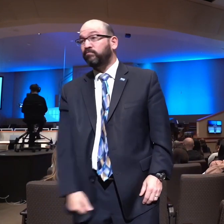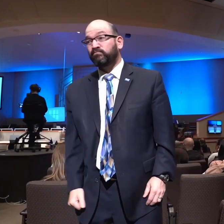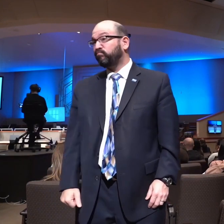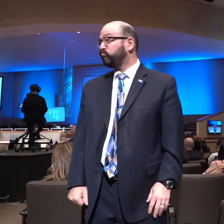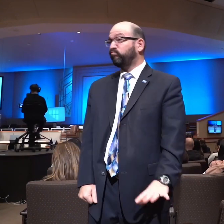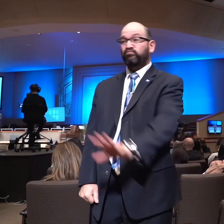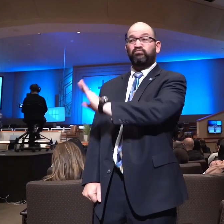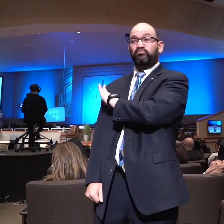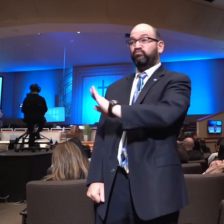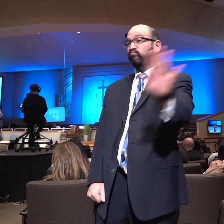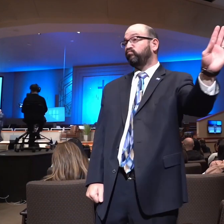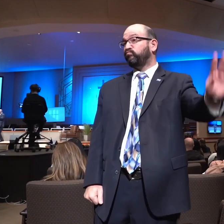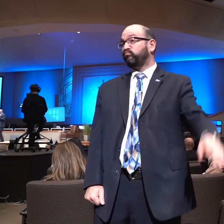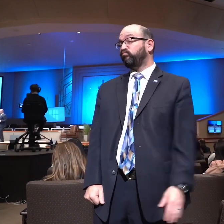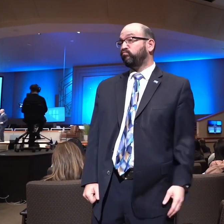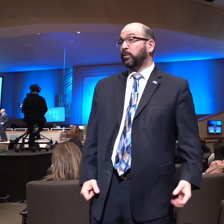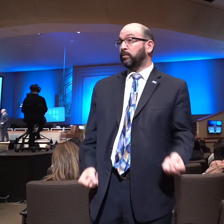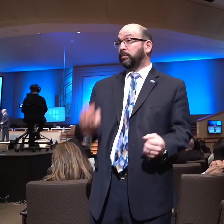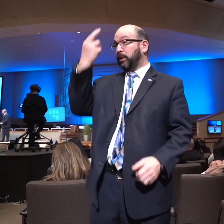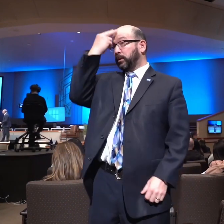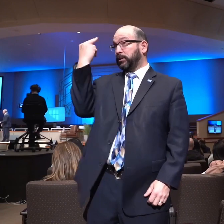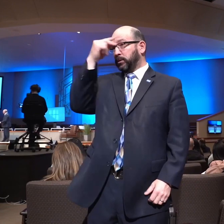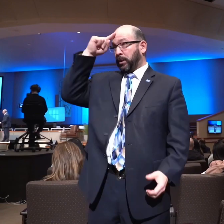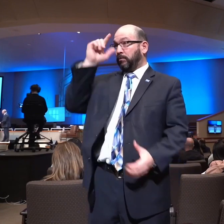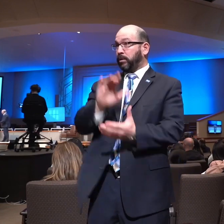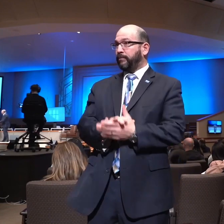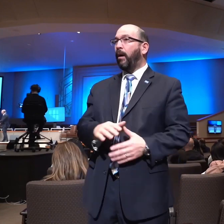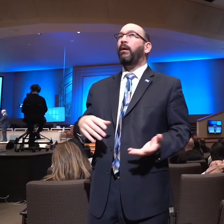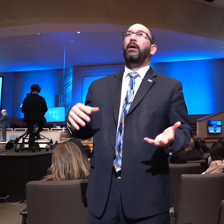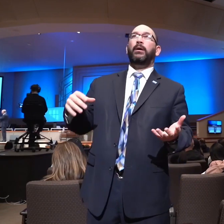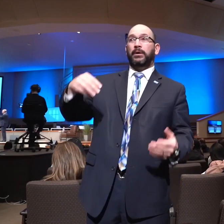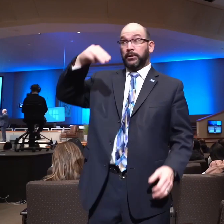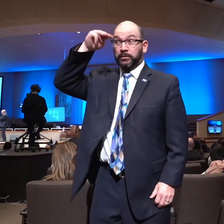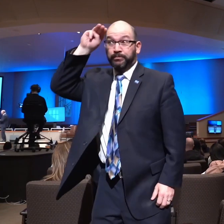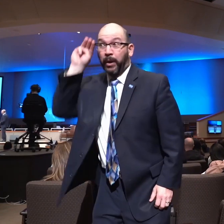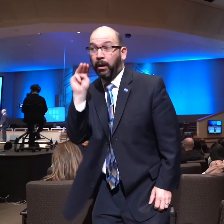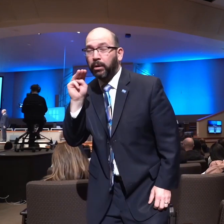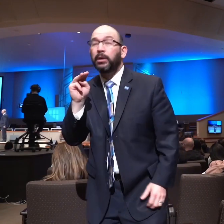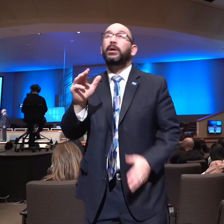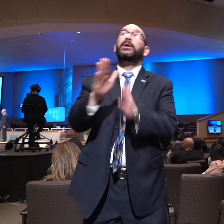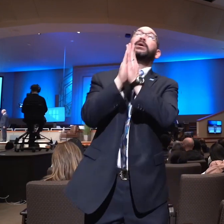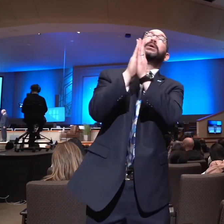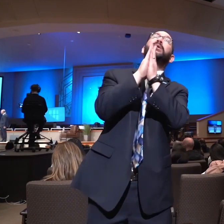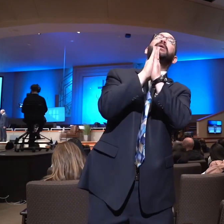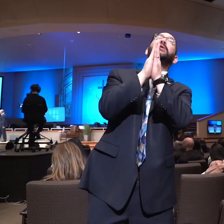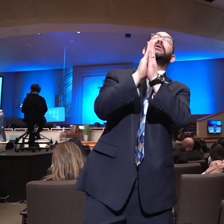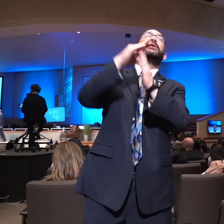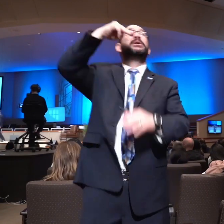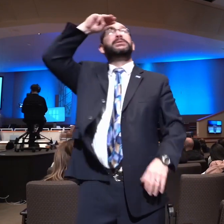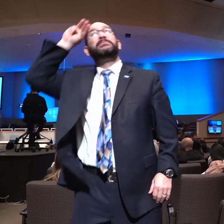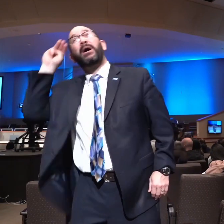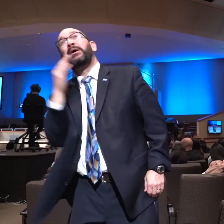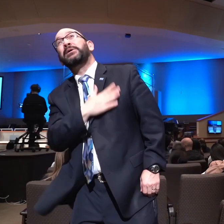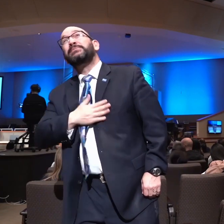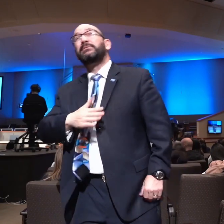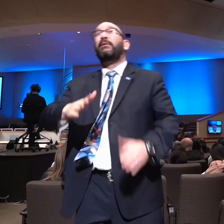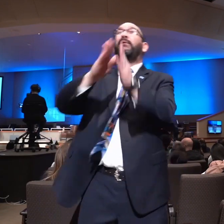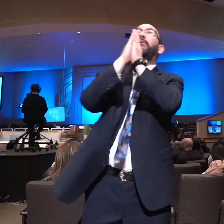Many Roman Catholics are taught to believe, and they pray to Mary. And they're taught also that she is the co